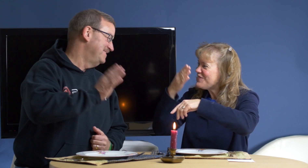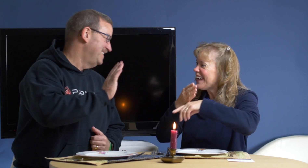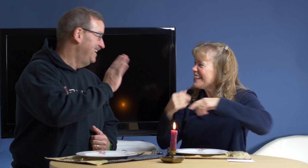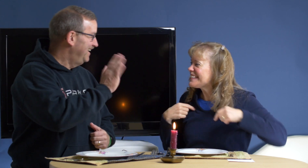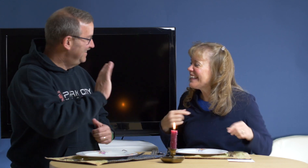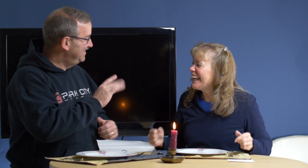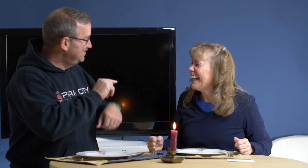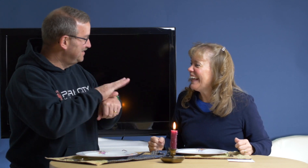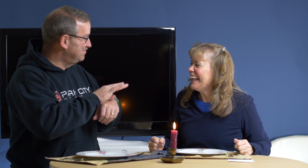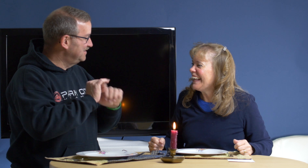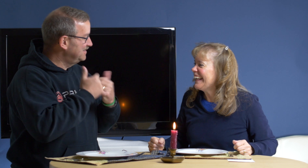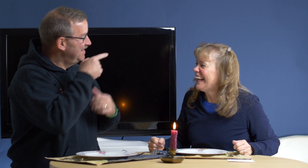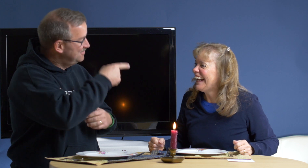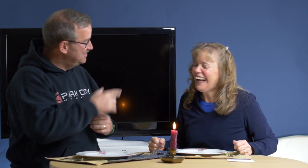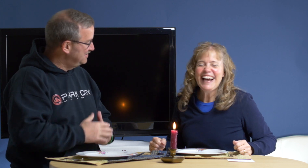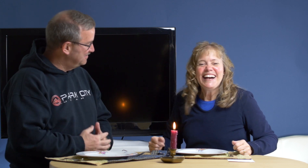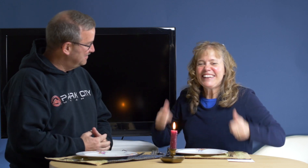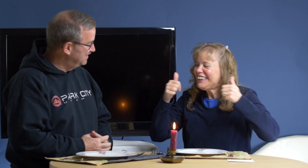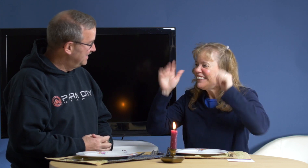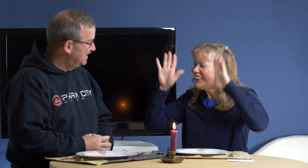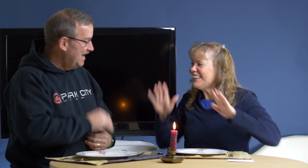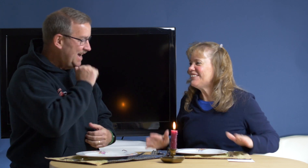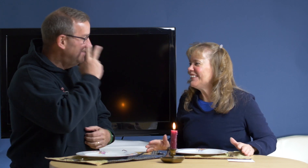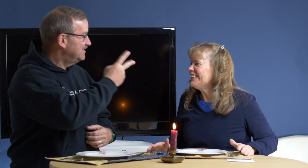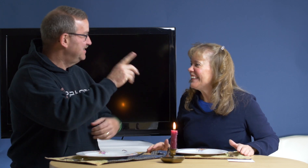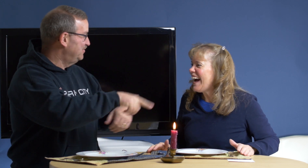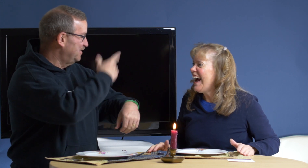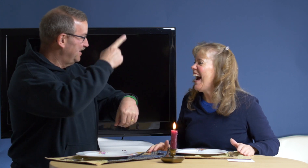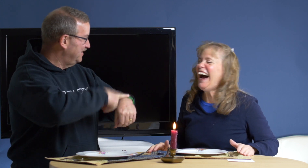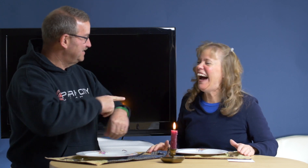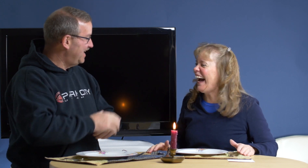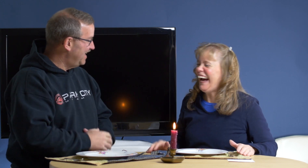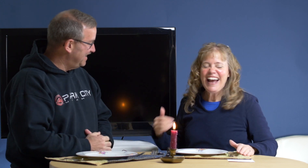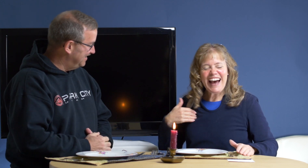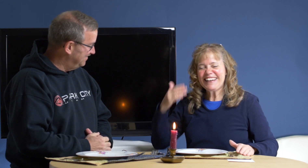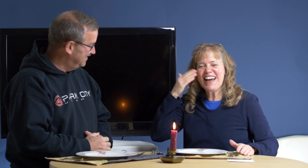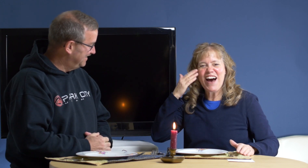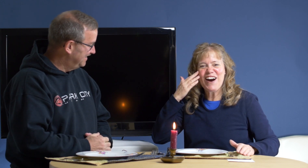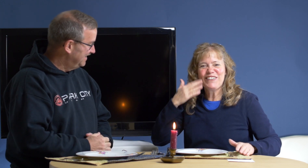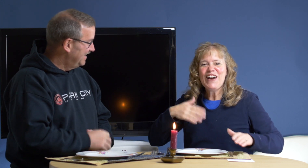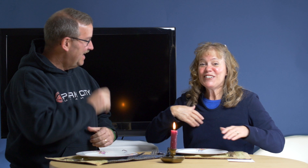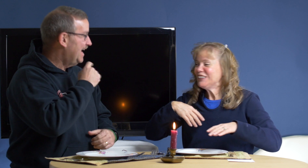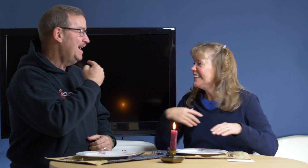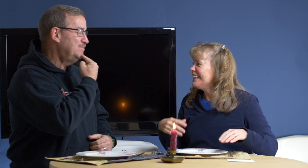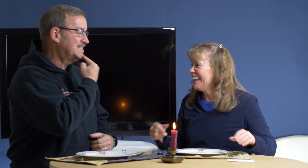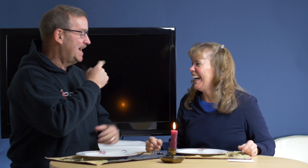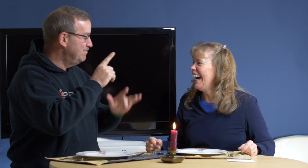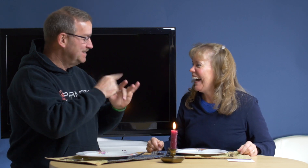Breslin. Hello, Terry Breslin. How are you? Good. Wonderful. seen you for a long time. I know. I miss